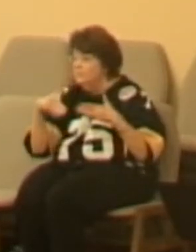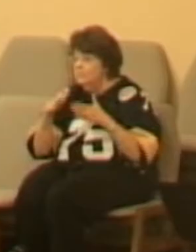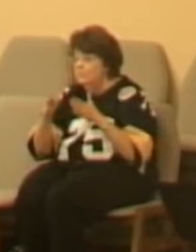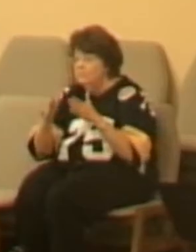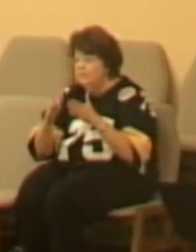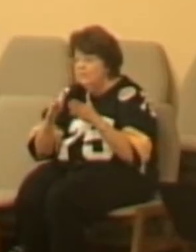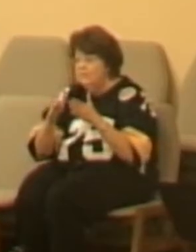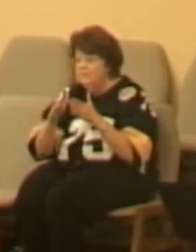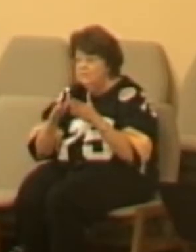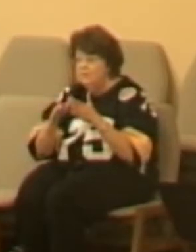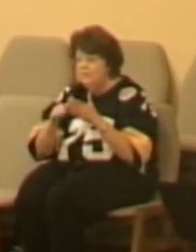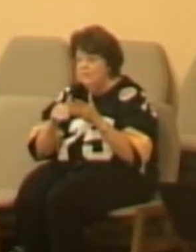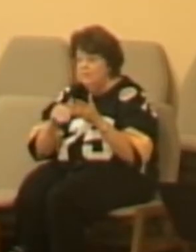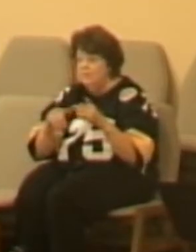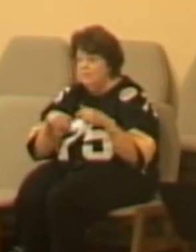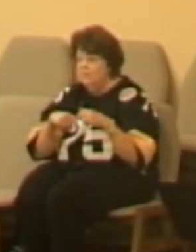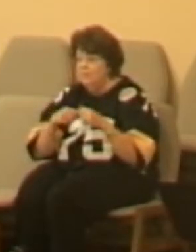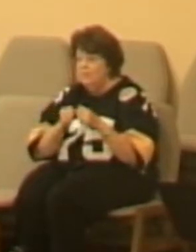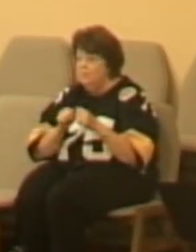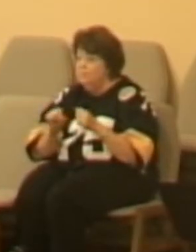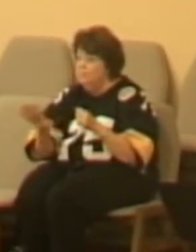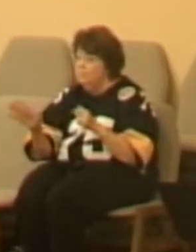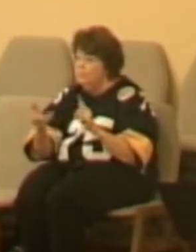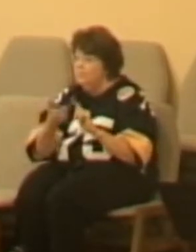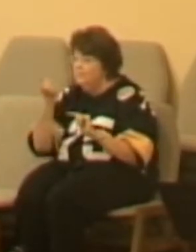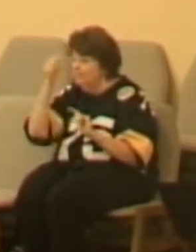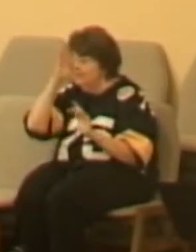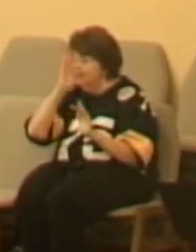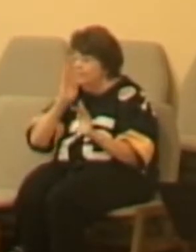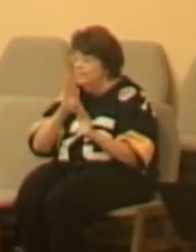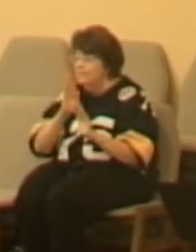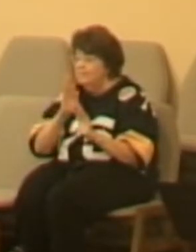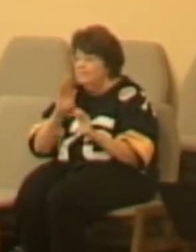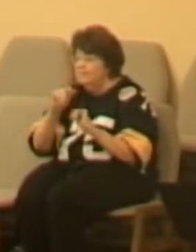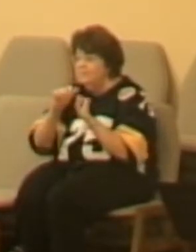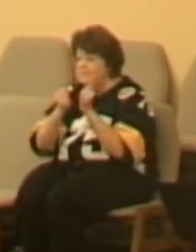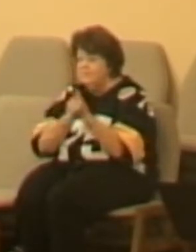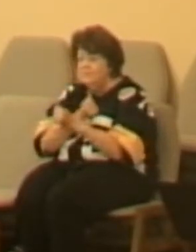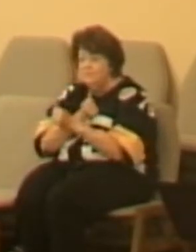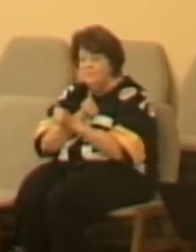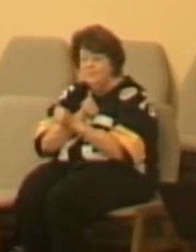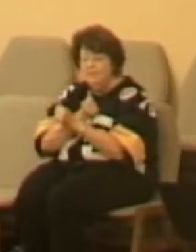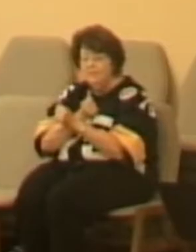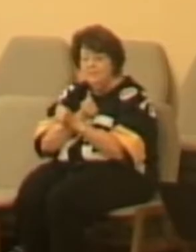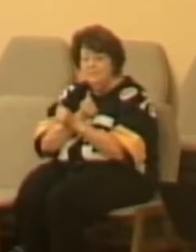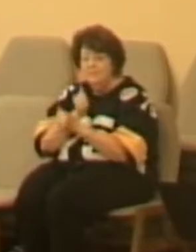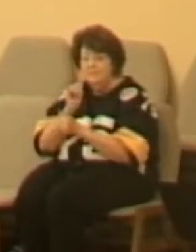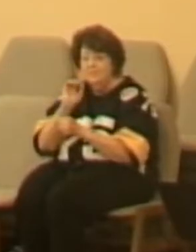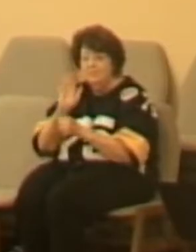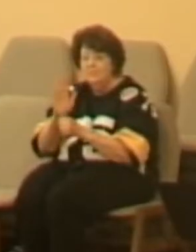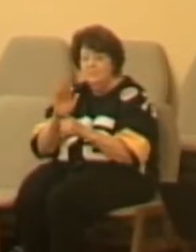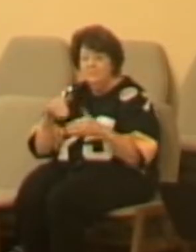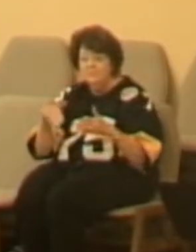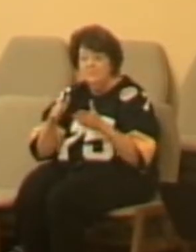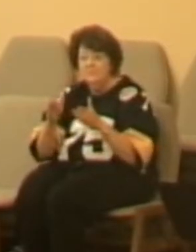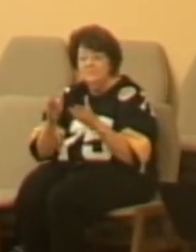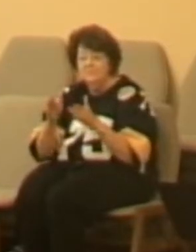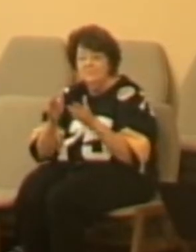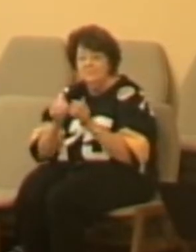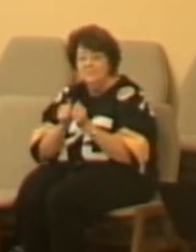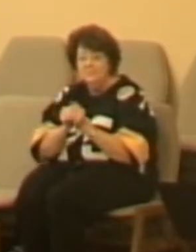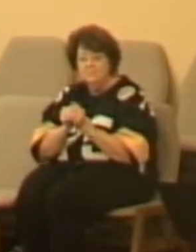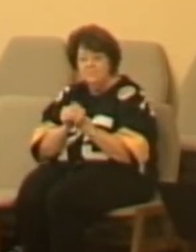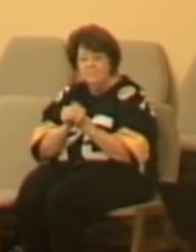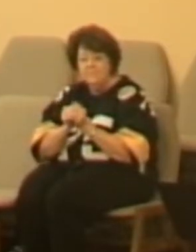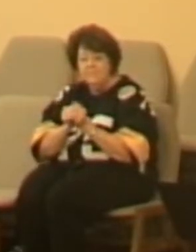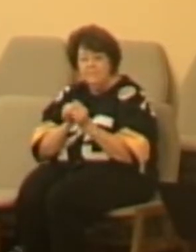and change directions and head toward God. I started to